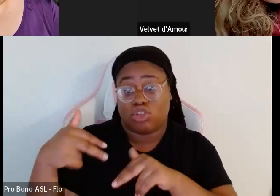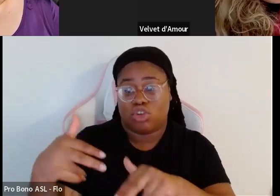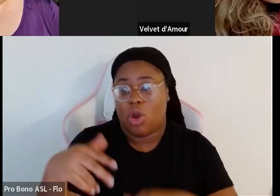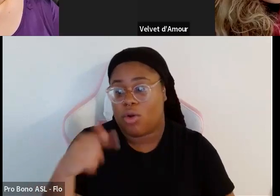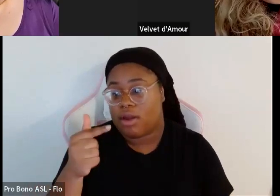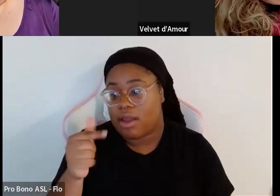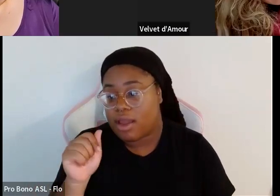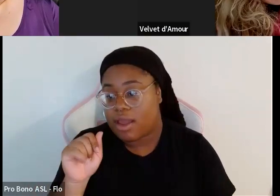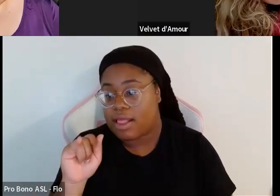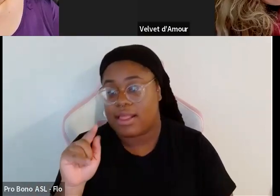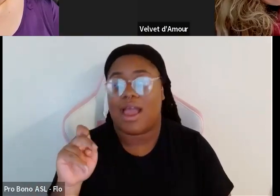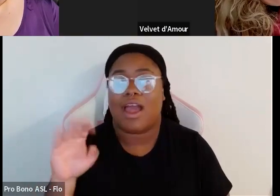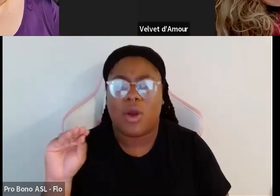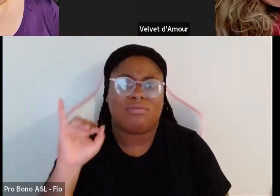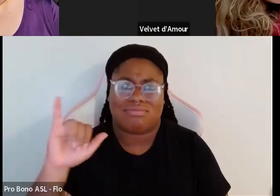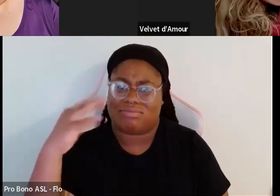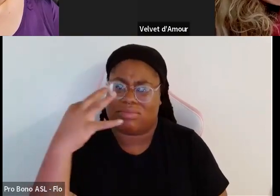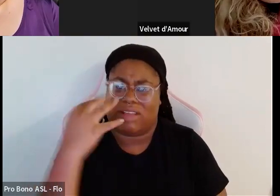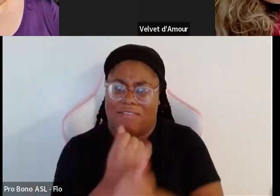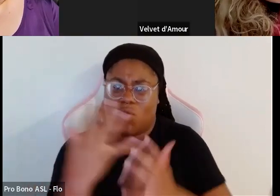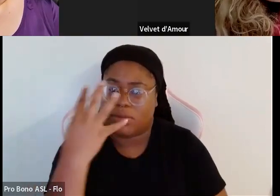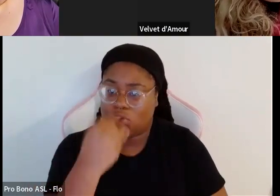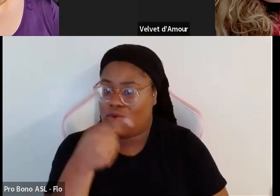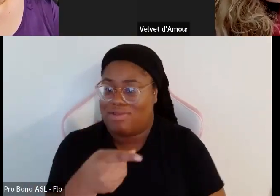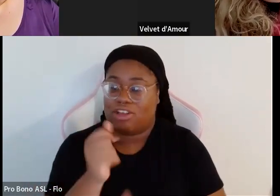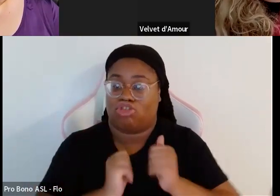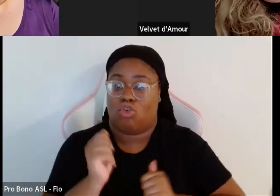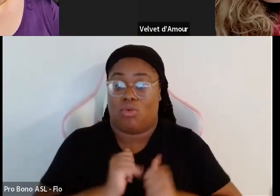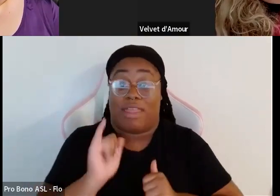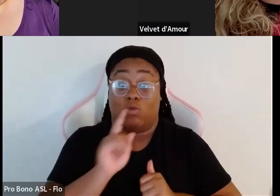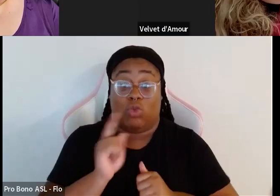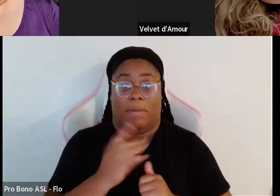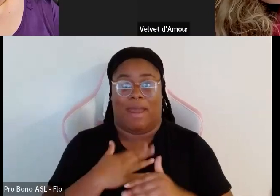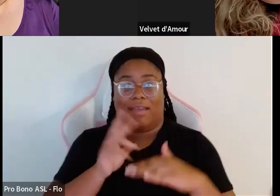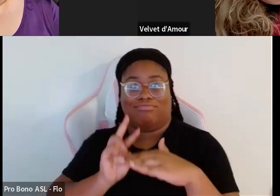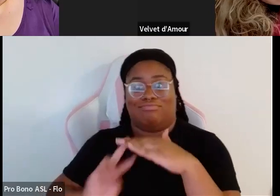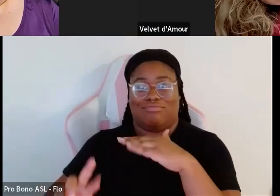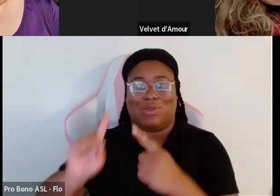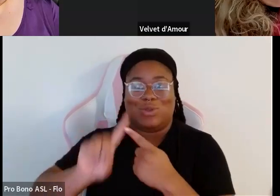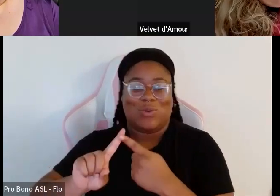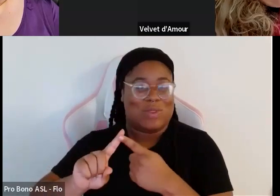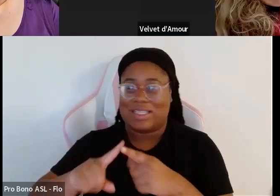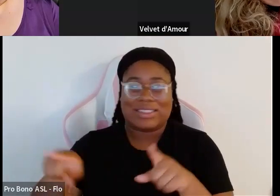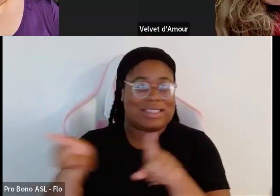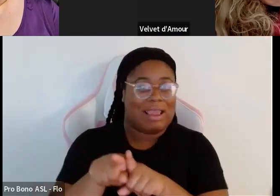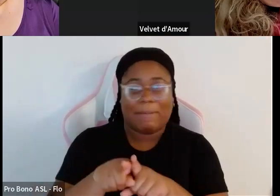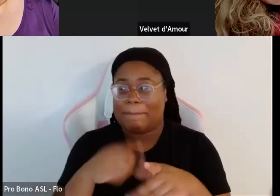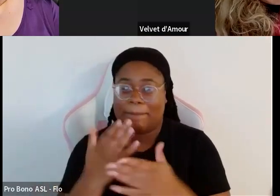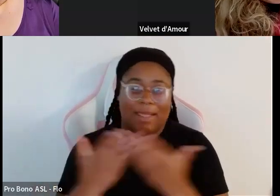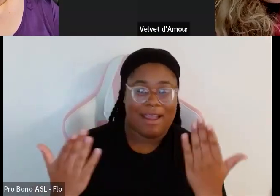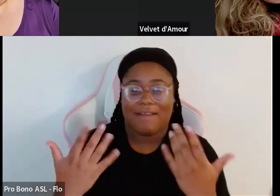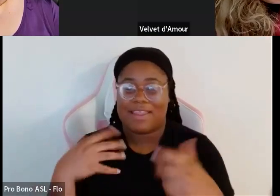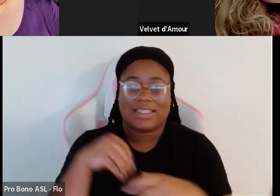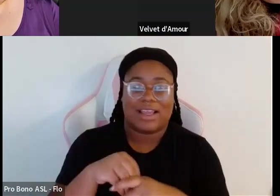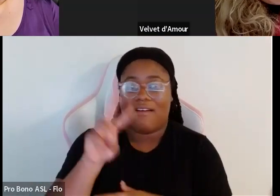and it was um everybody's beautiful and that was kind of a precursor to the same flavor that's in Volup